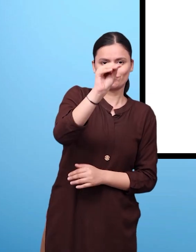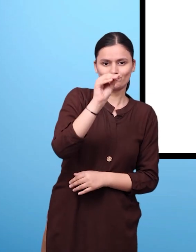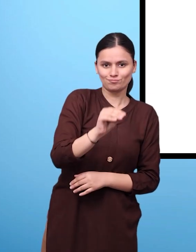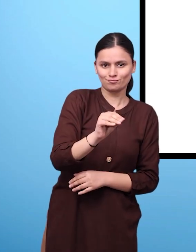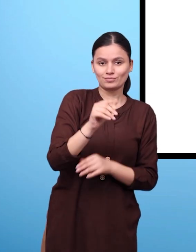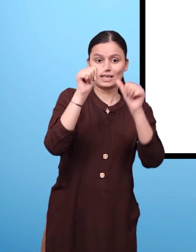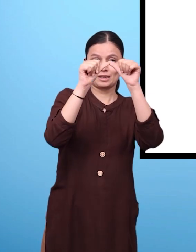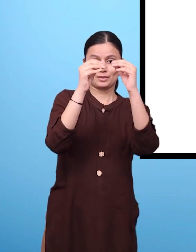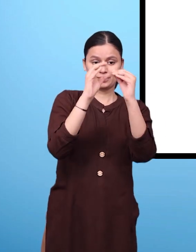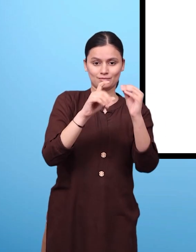blank